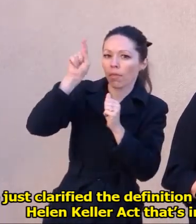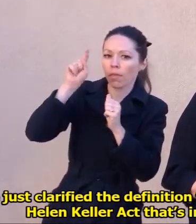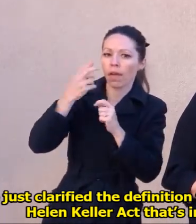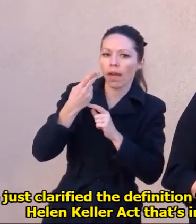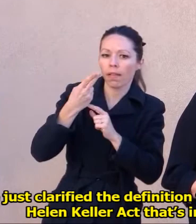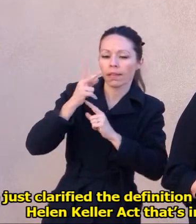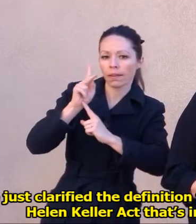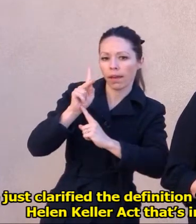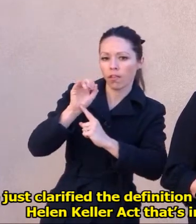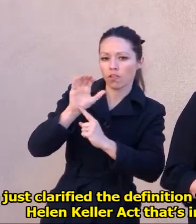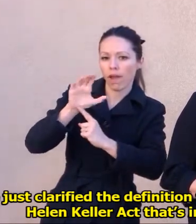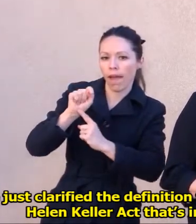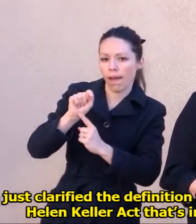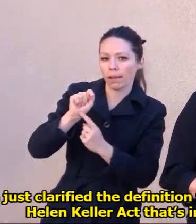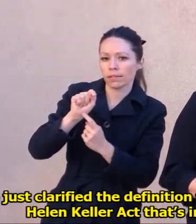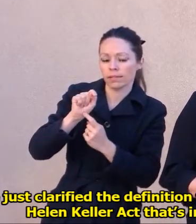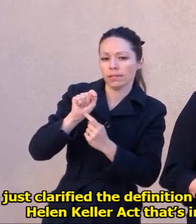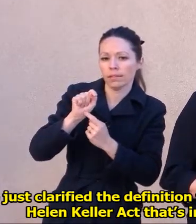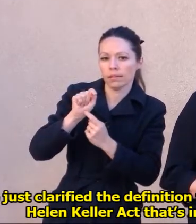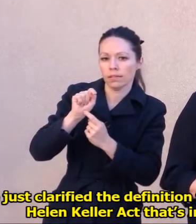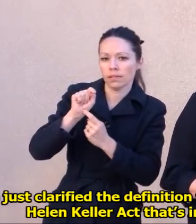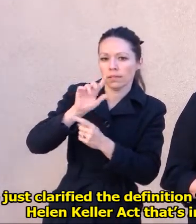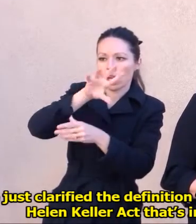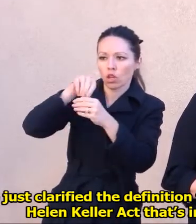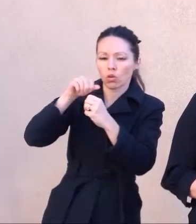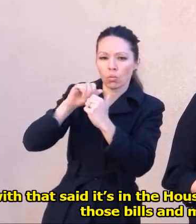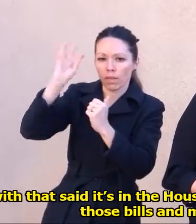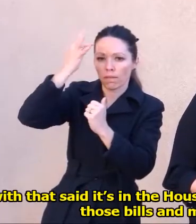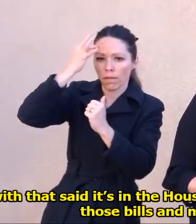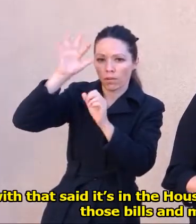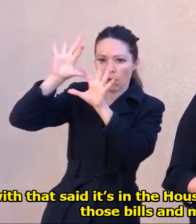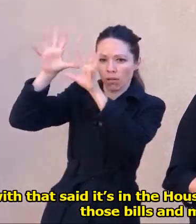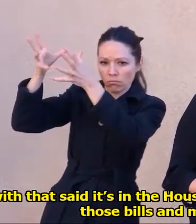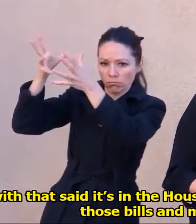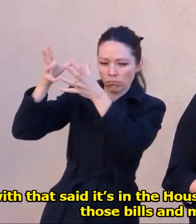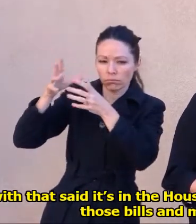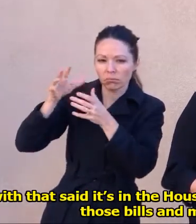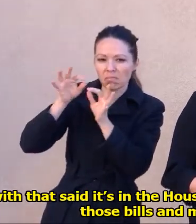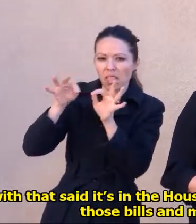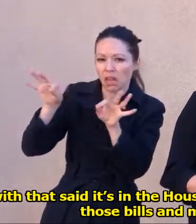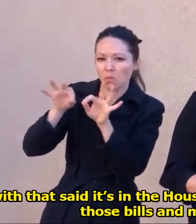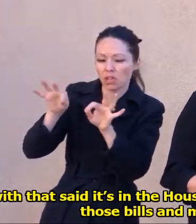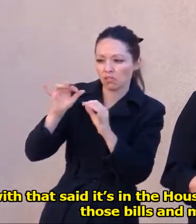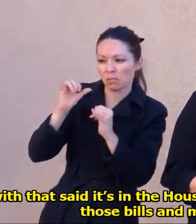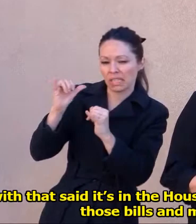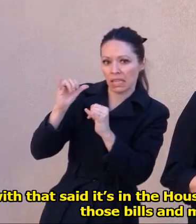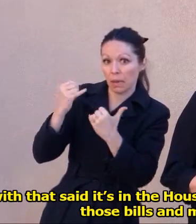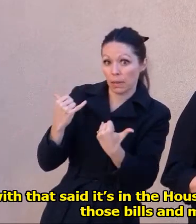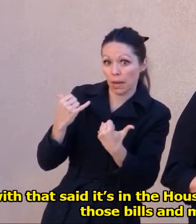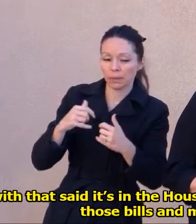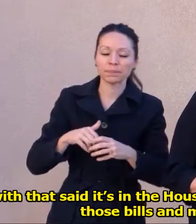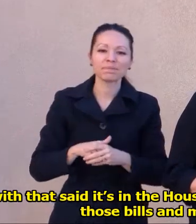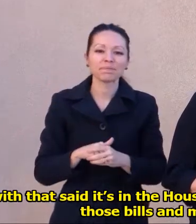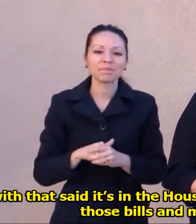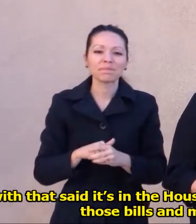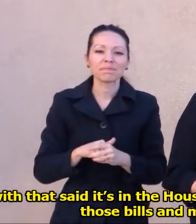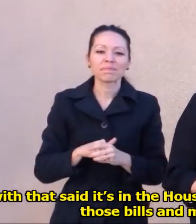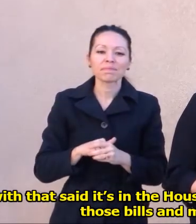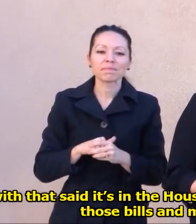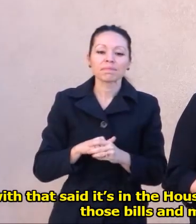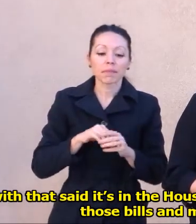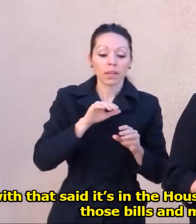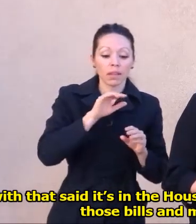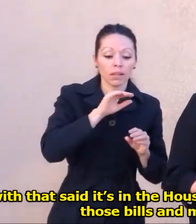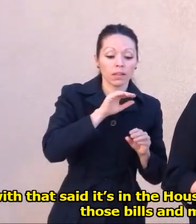Helen Keller Act that's in the federal system. So, with that said, it's in the House of